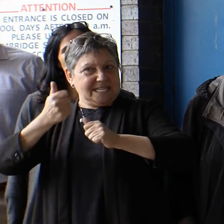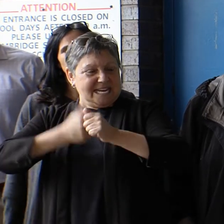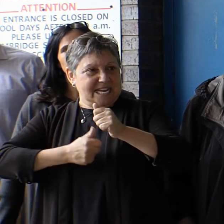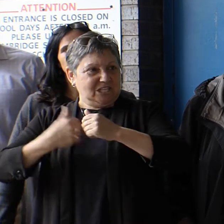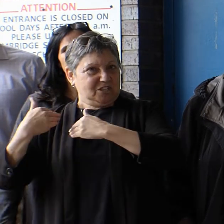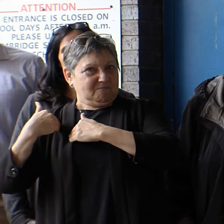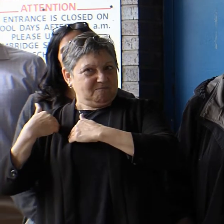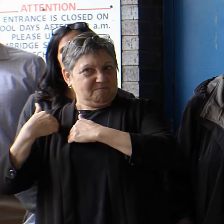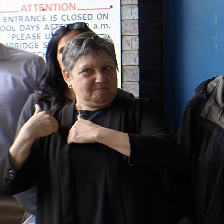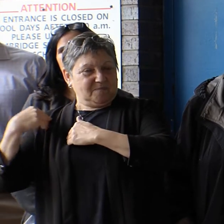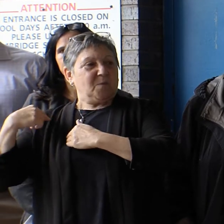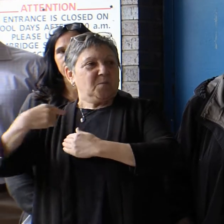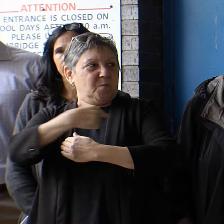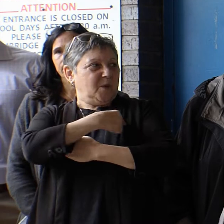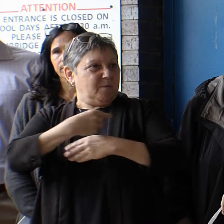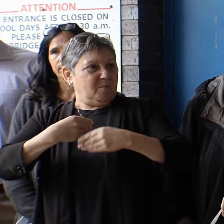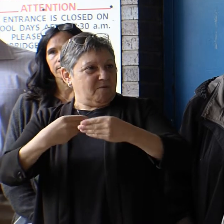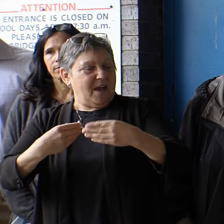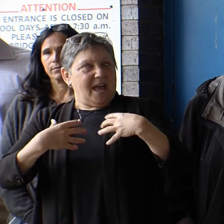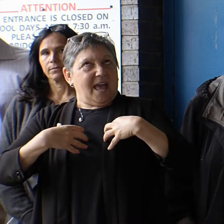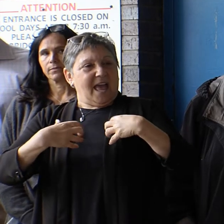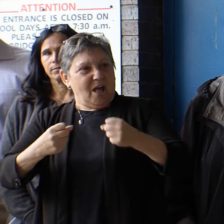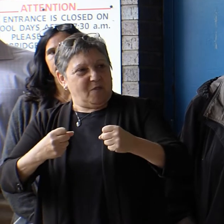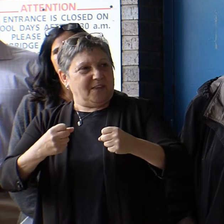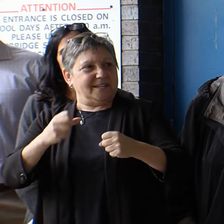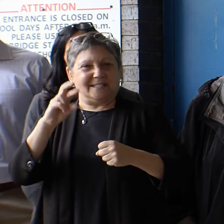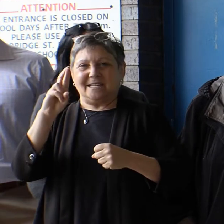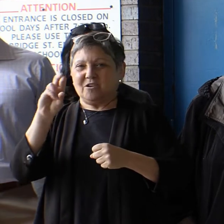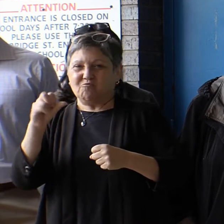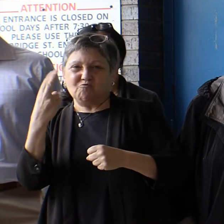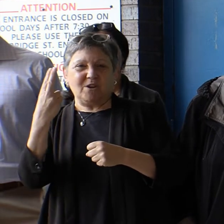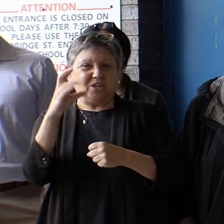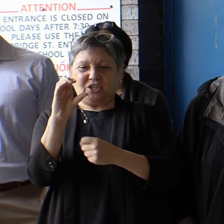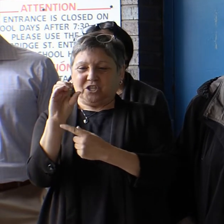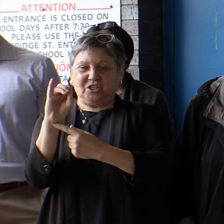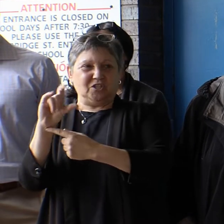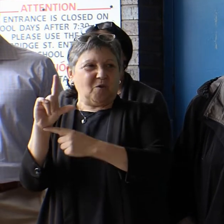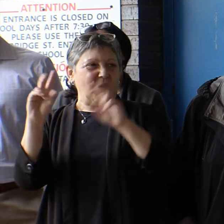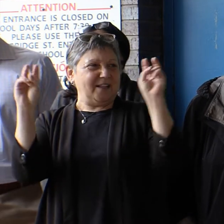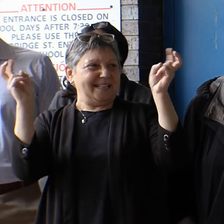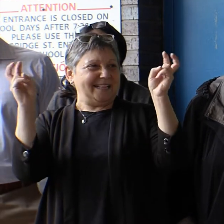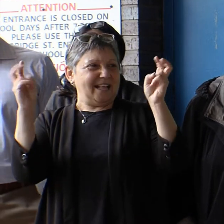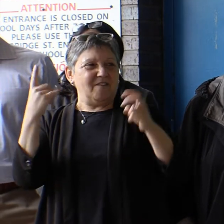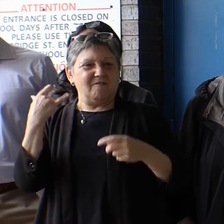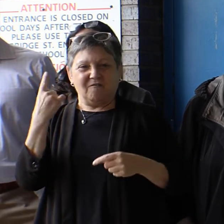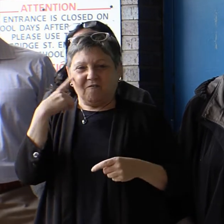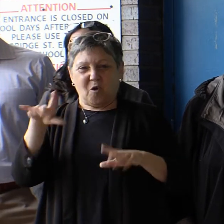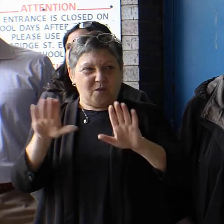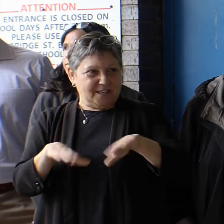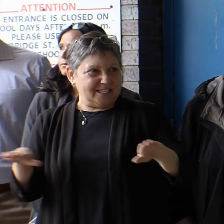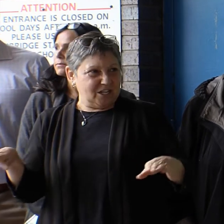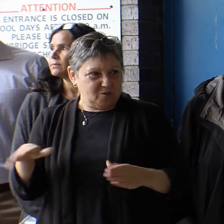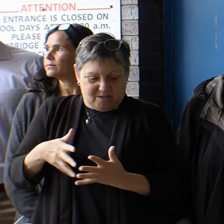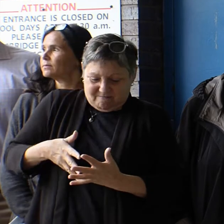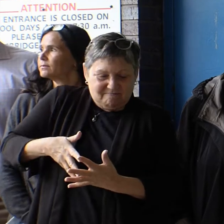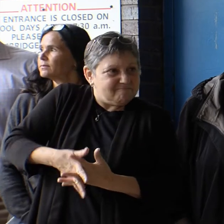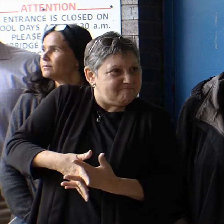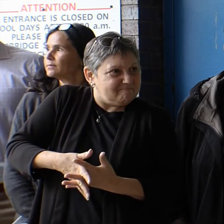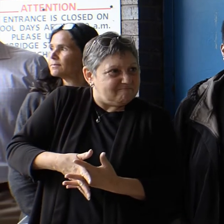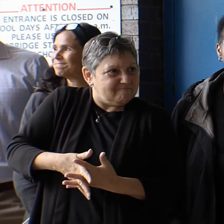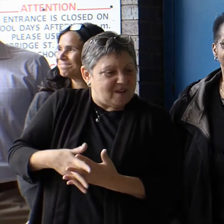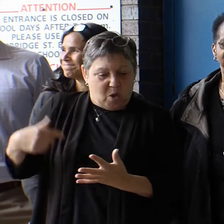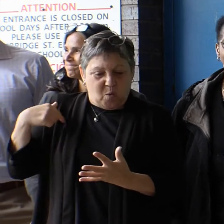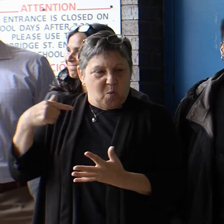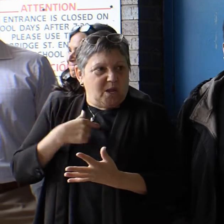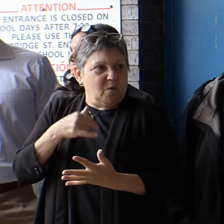that we provide the healthiest, richest soil for them to put down roots. The water that we can sprinkle on